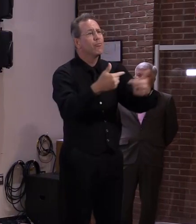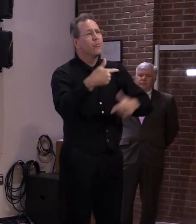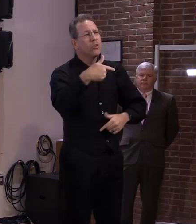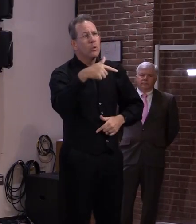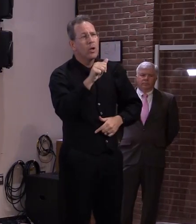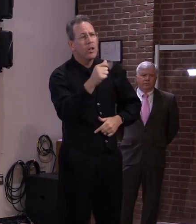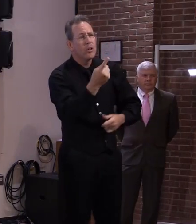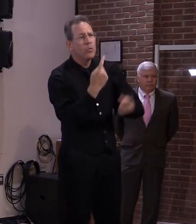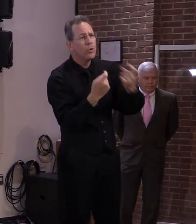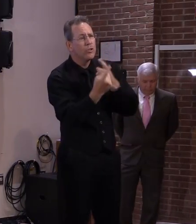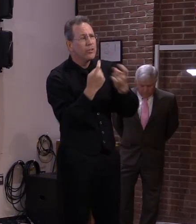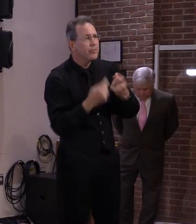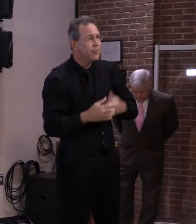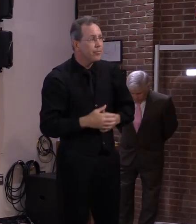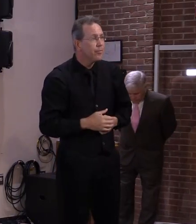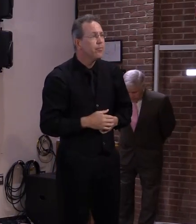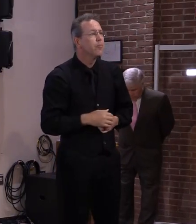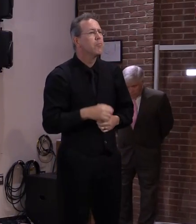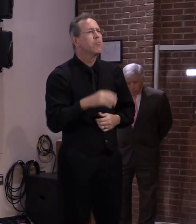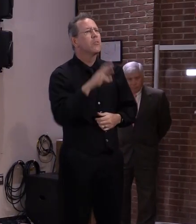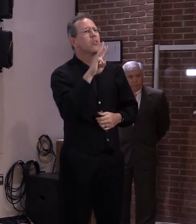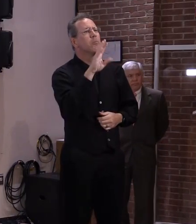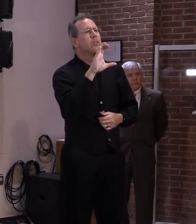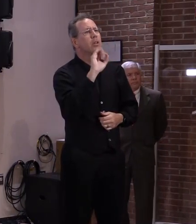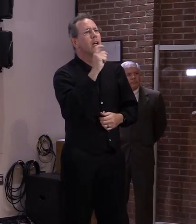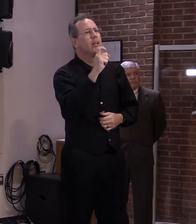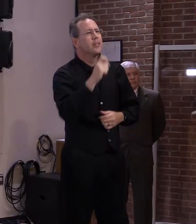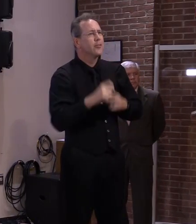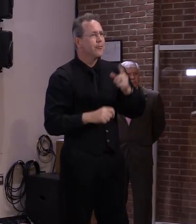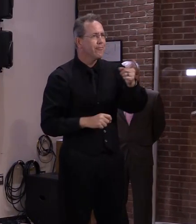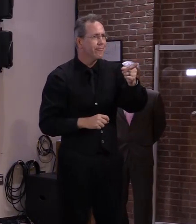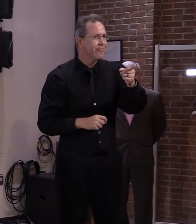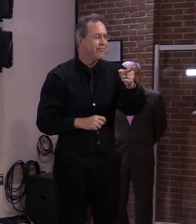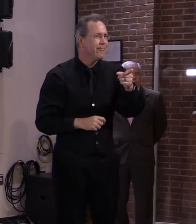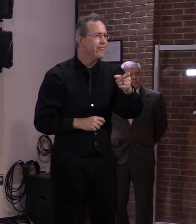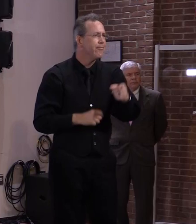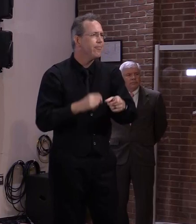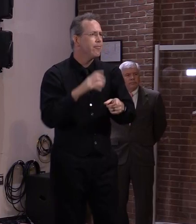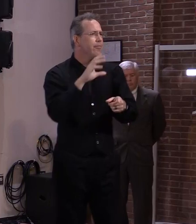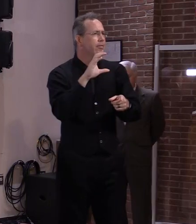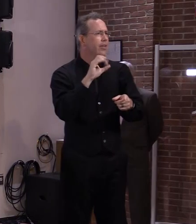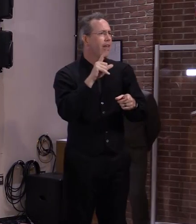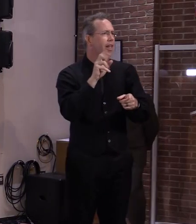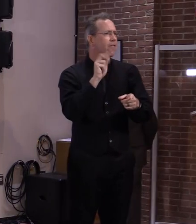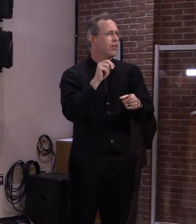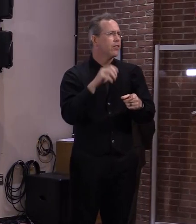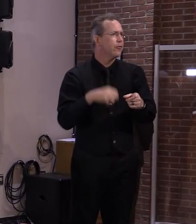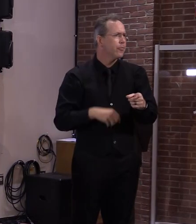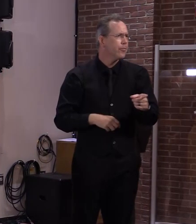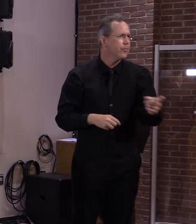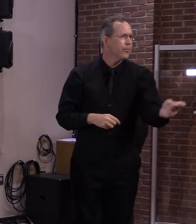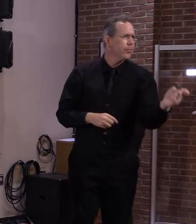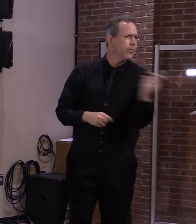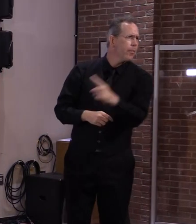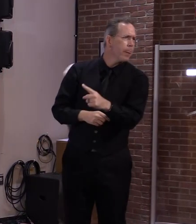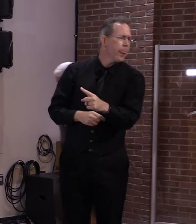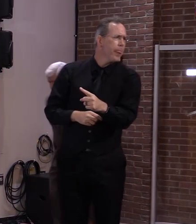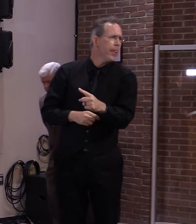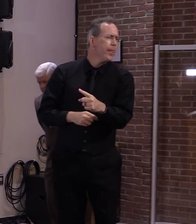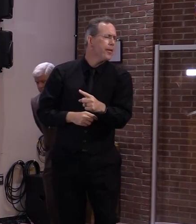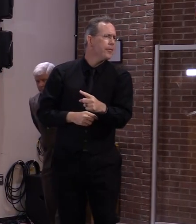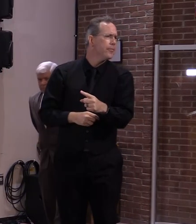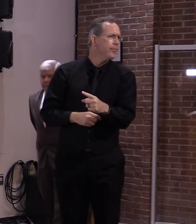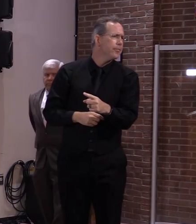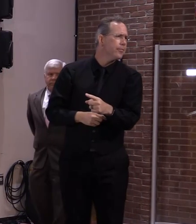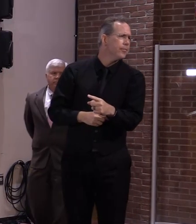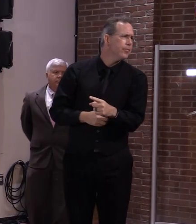with Calvin Cutler, panel three. Thanks, Governor. I think this might be a question for Secretary Smith. So regarding the $2,500